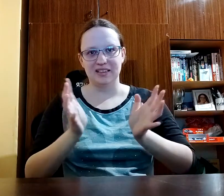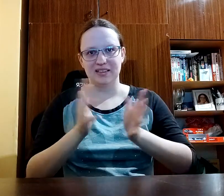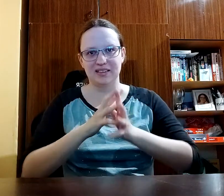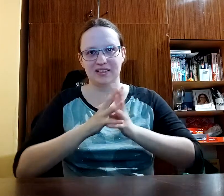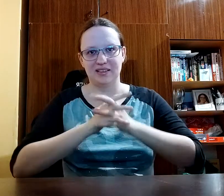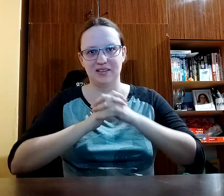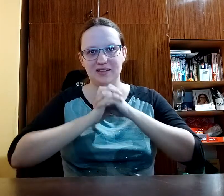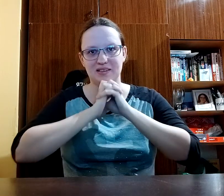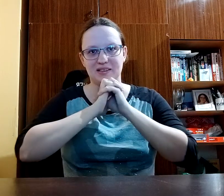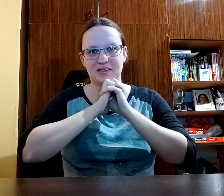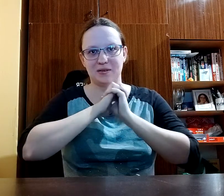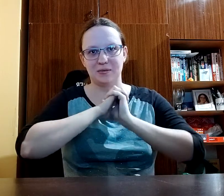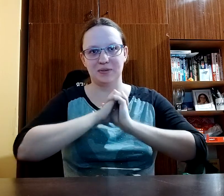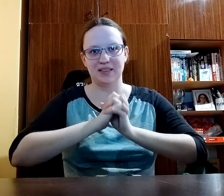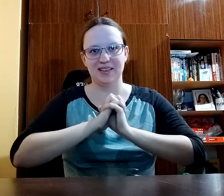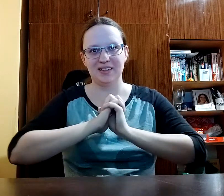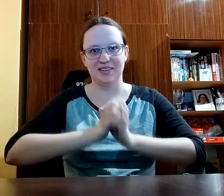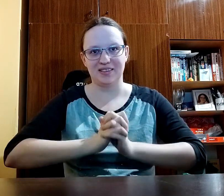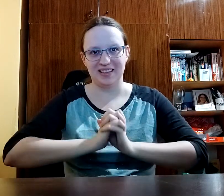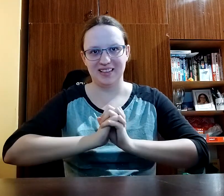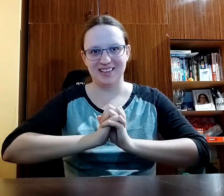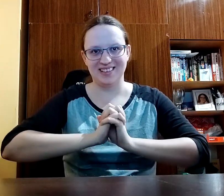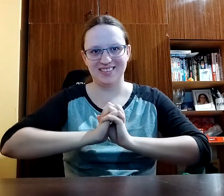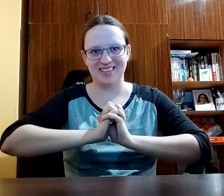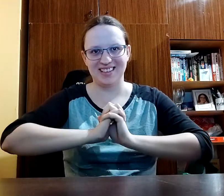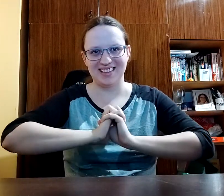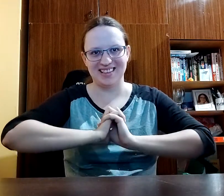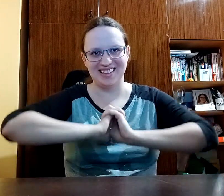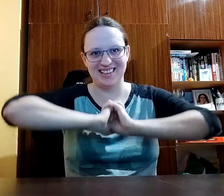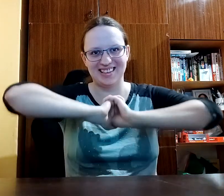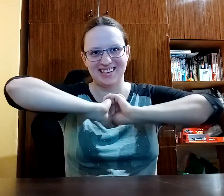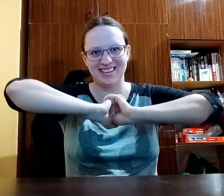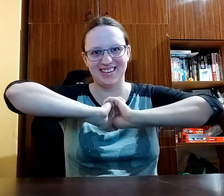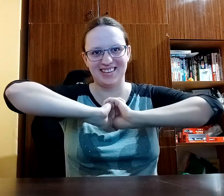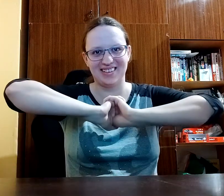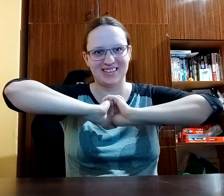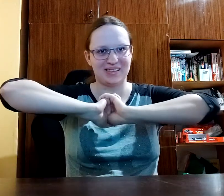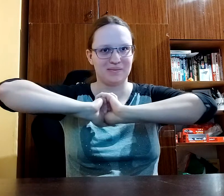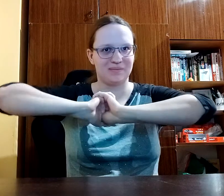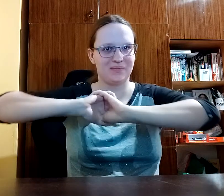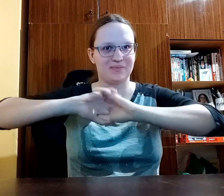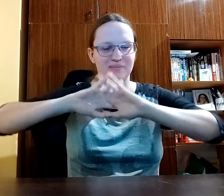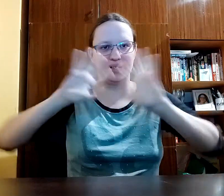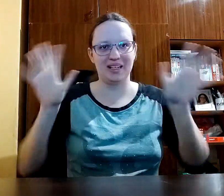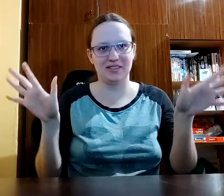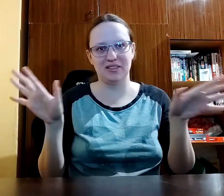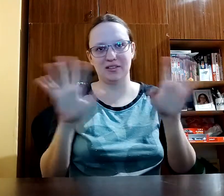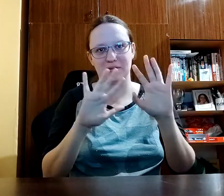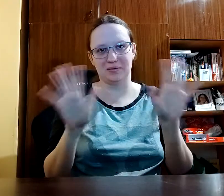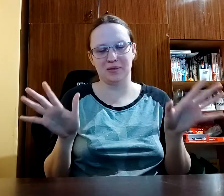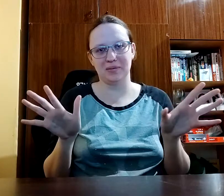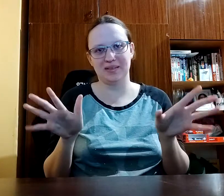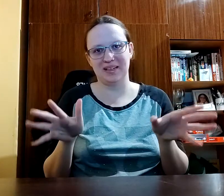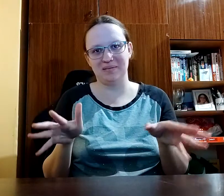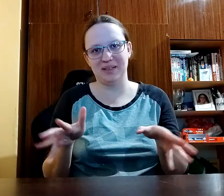also pretty often when I go bungee or rope jumping